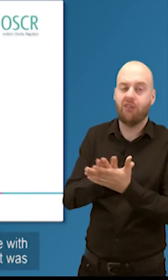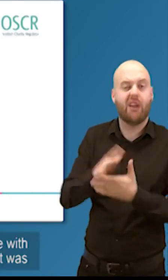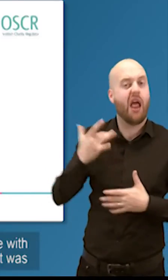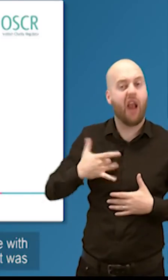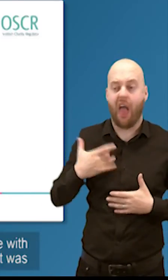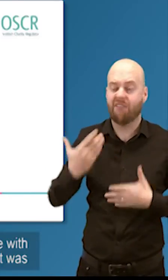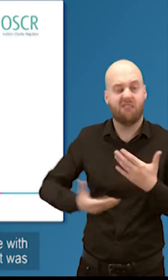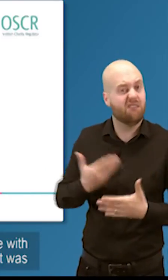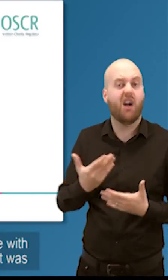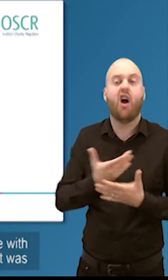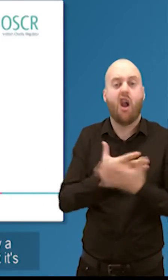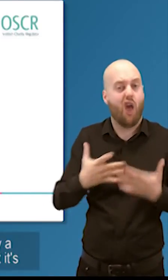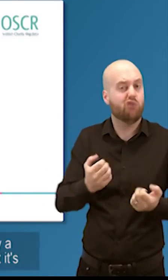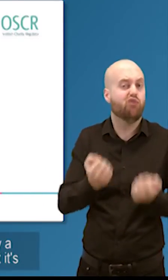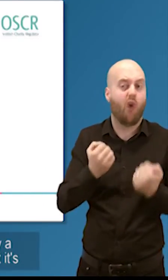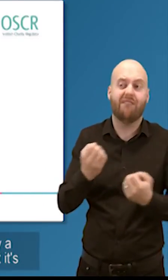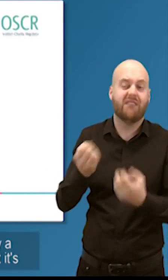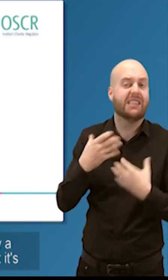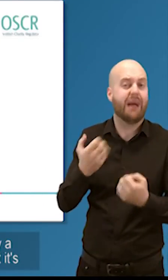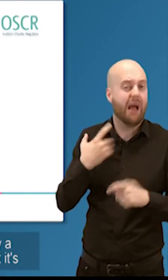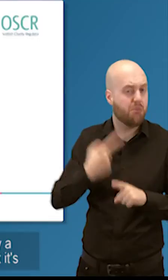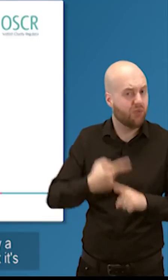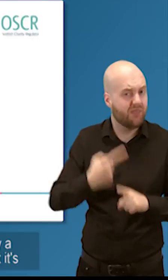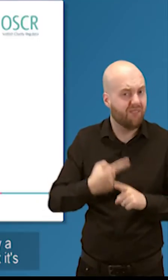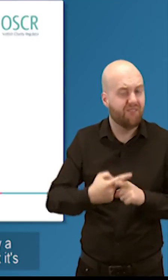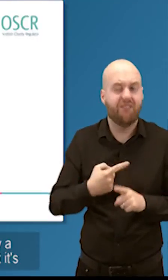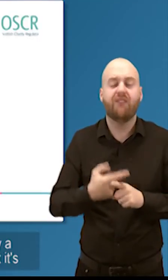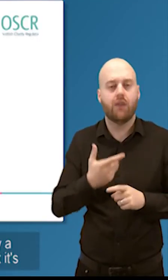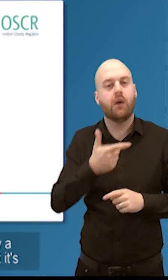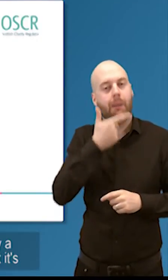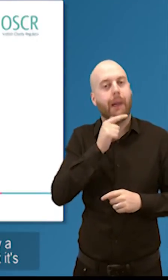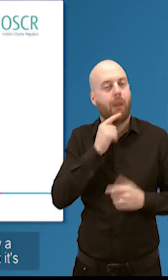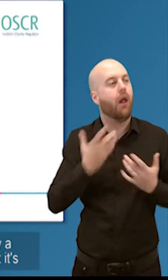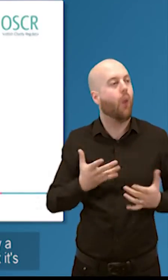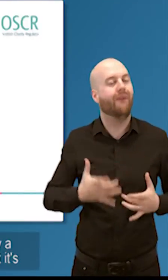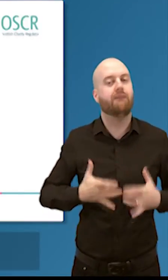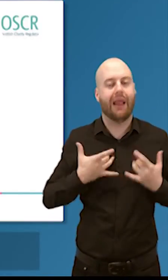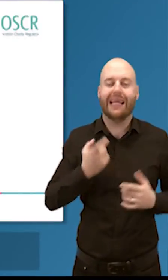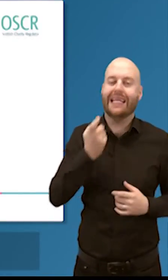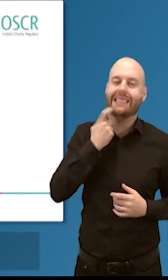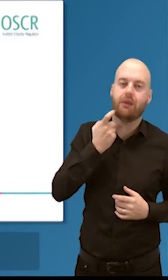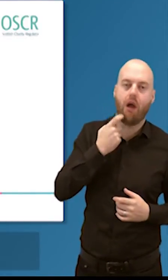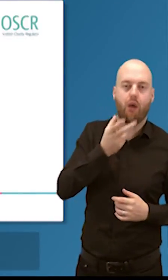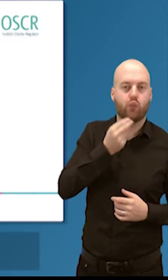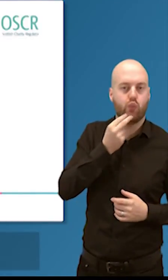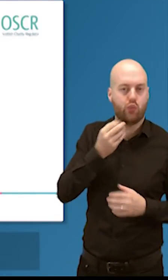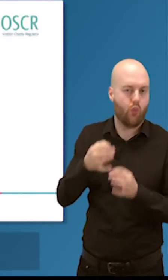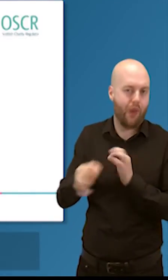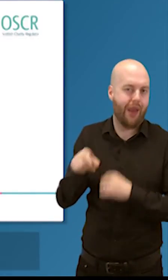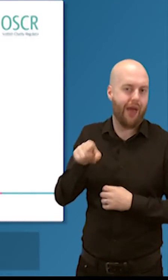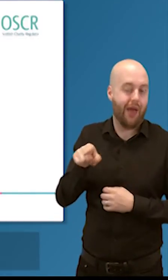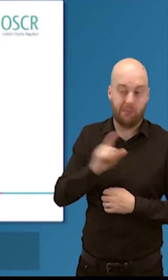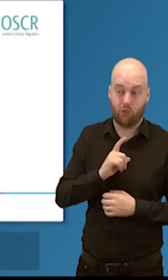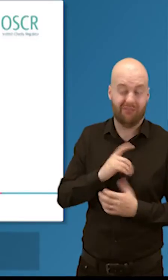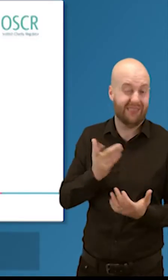you don't have to say to them gosh it was really terrible when we had to do it was really traumatic or you could say that and then say but it's different for you so you're lucky because there's a much better